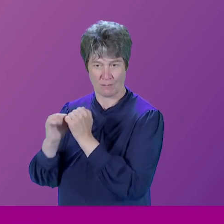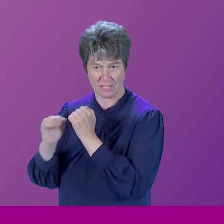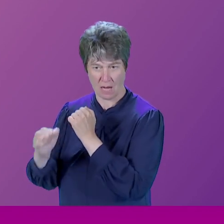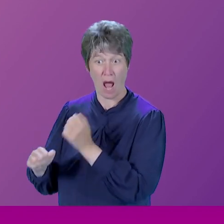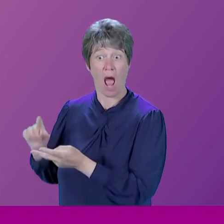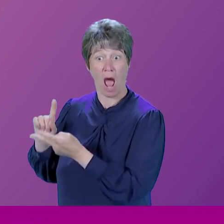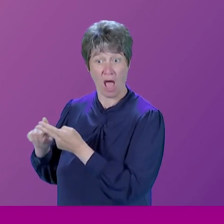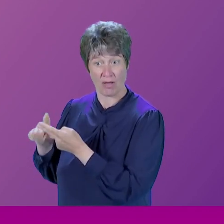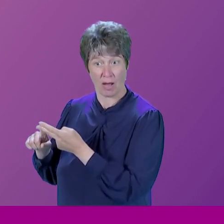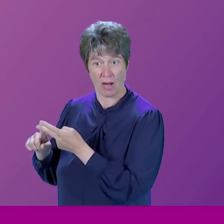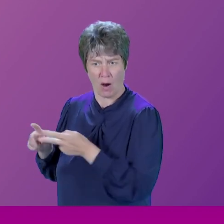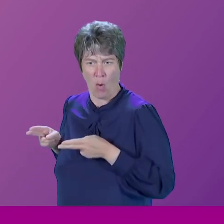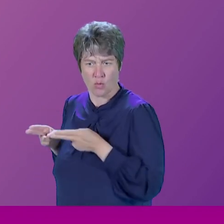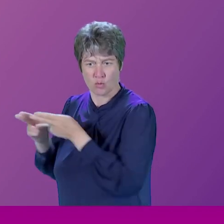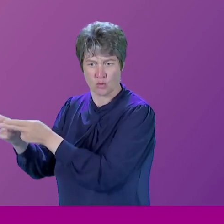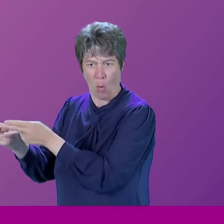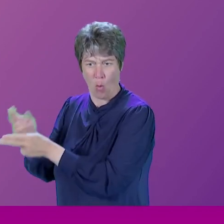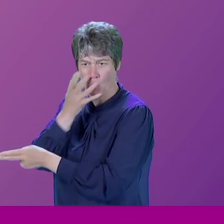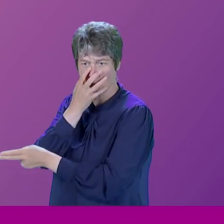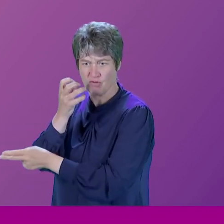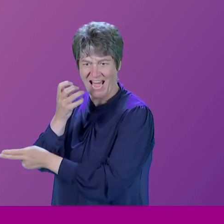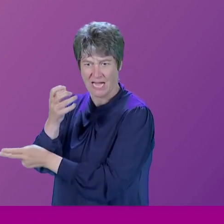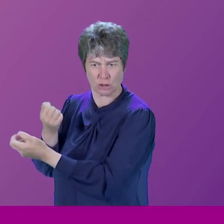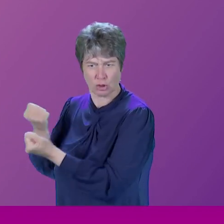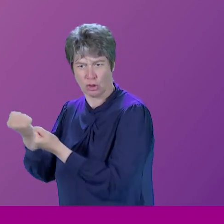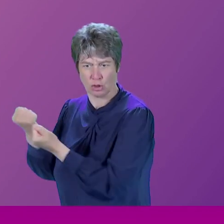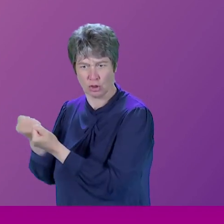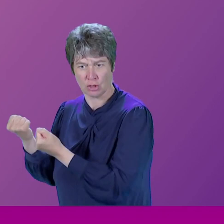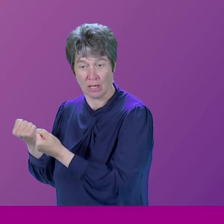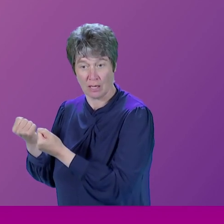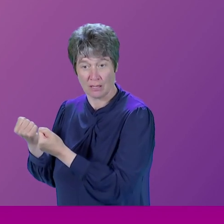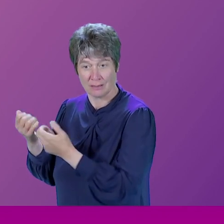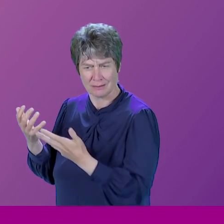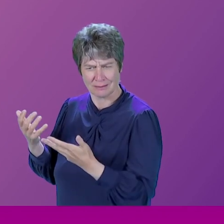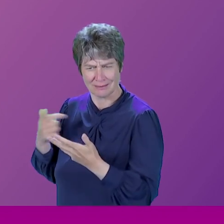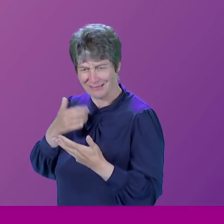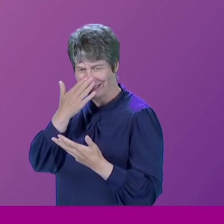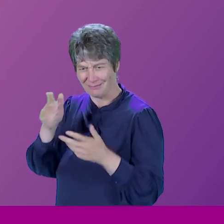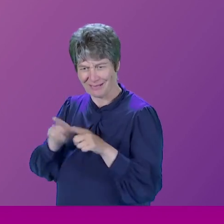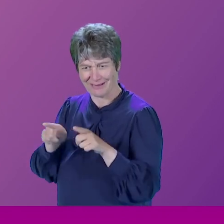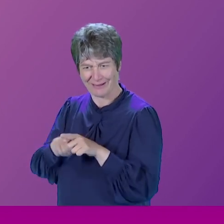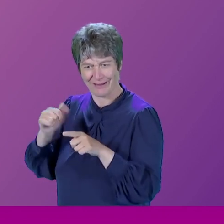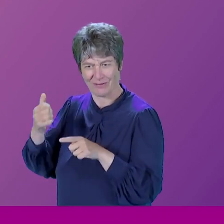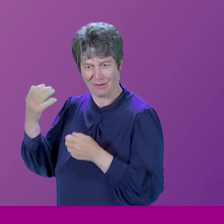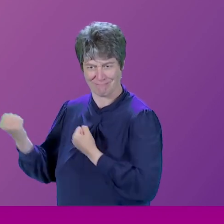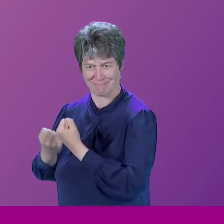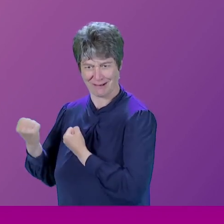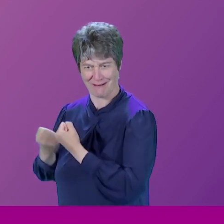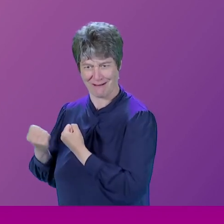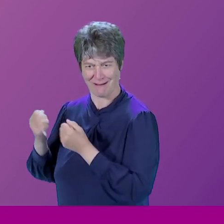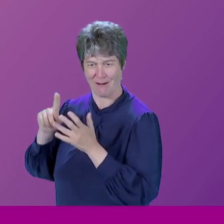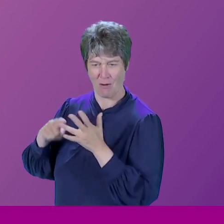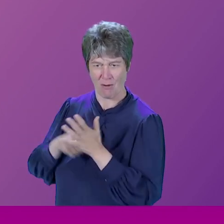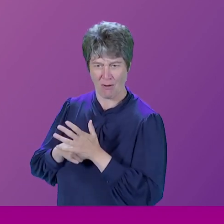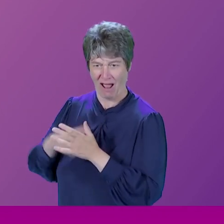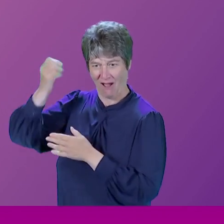a windscreen between one person and other means that they can start screaming abuse at you as a pedestrian or another motorist or whatever.